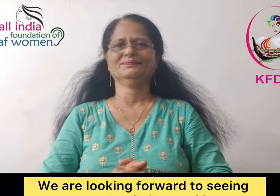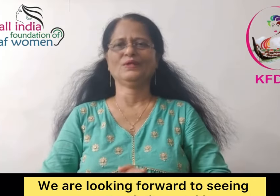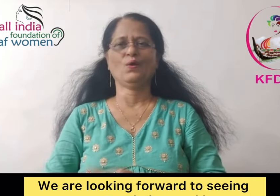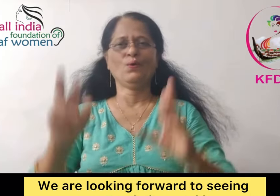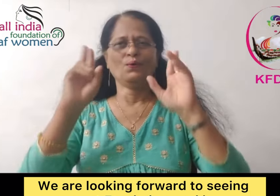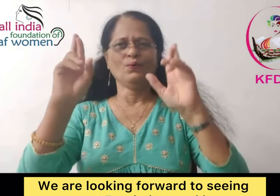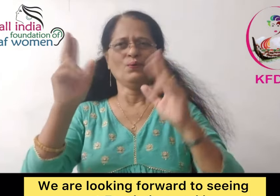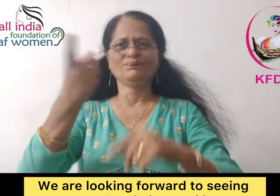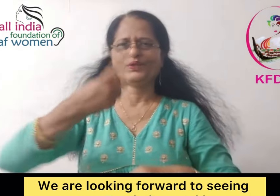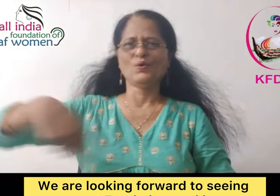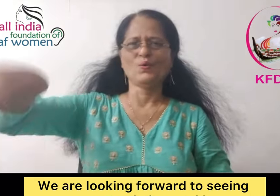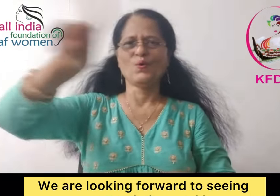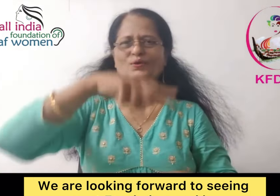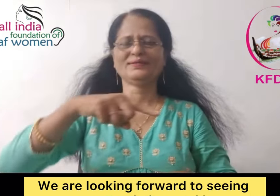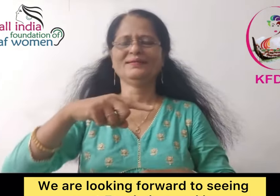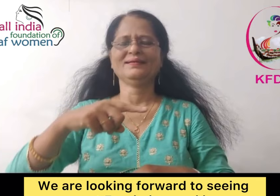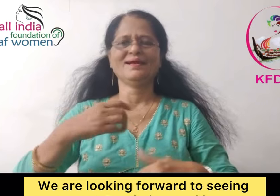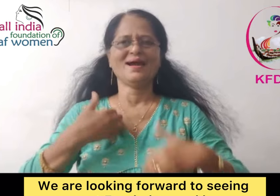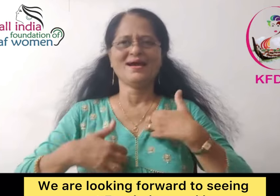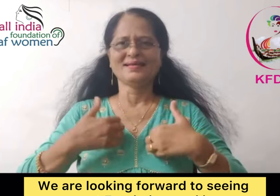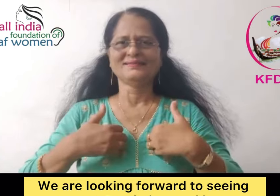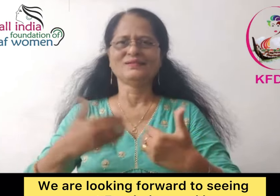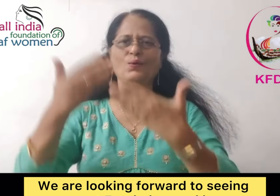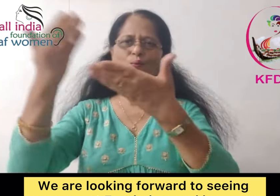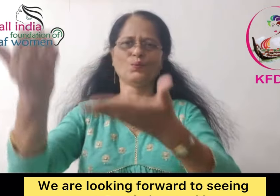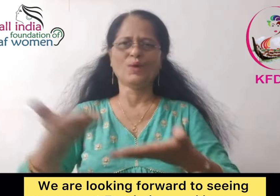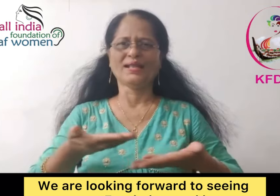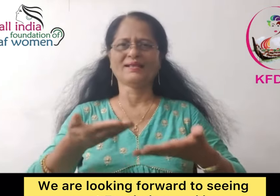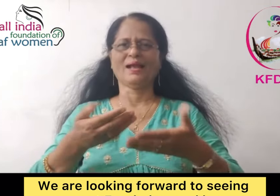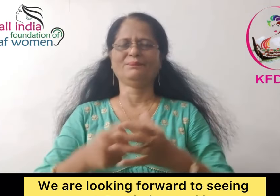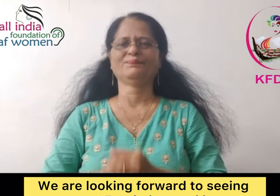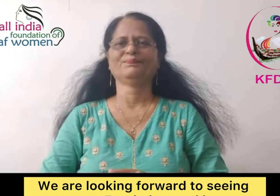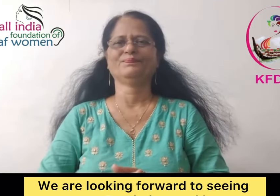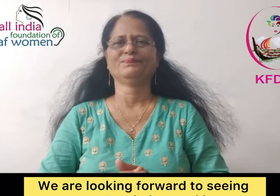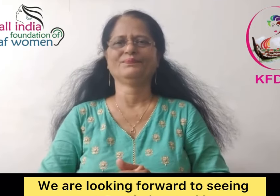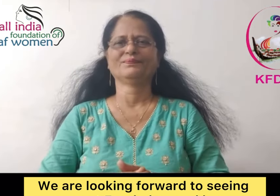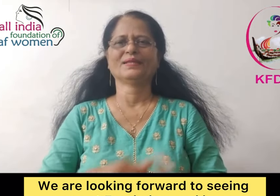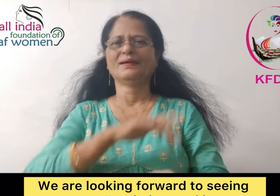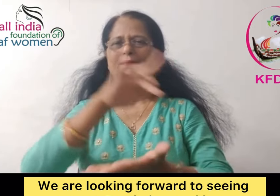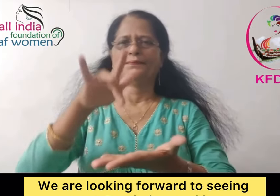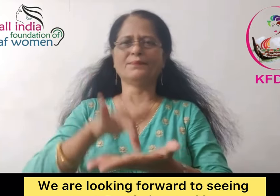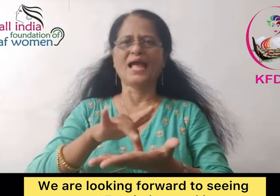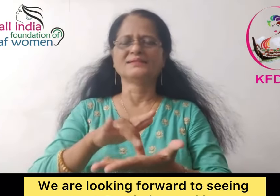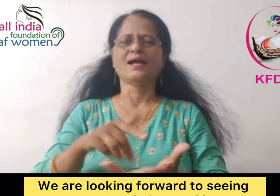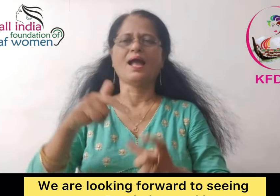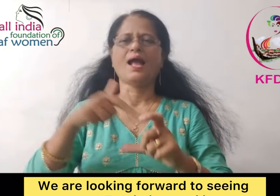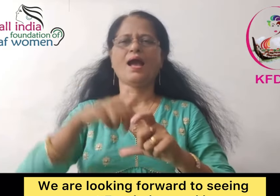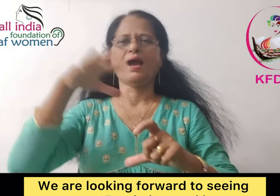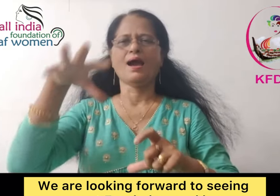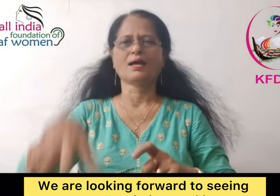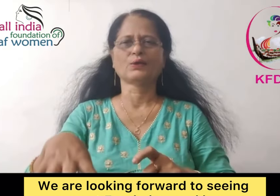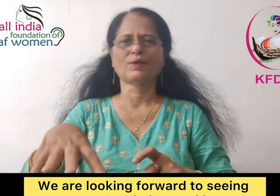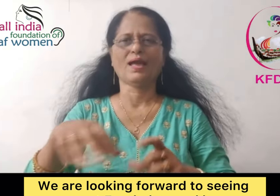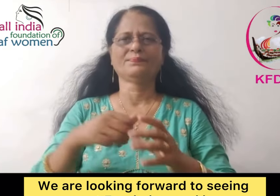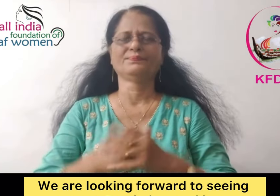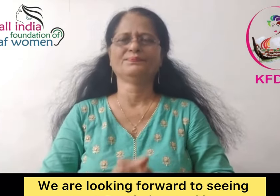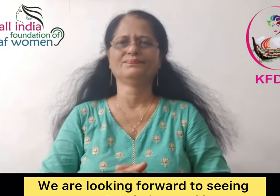We are looking forward to seeing everyone in Irla Kunam and hope you all are feeling excited. We looking forward